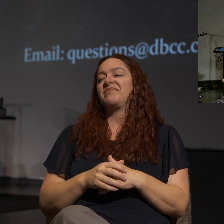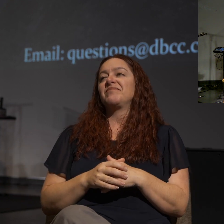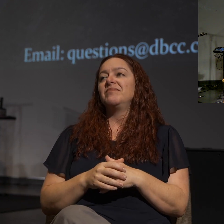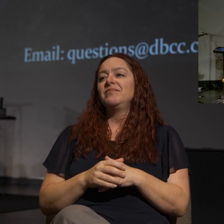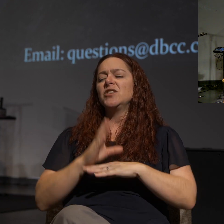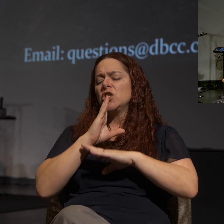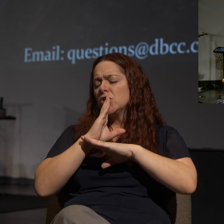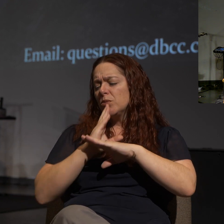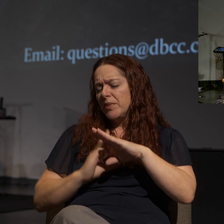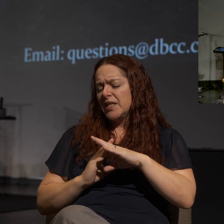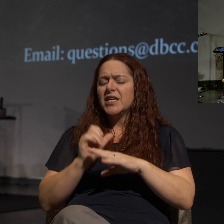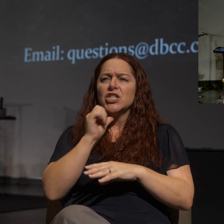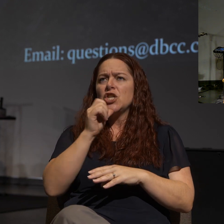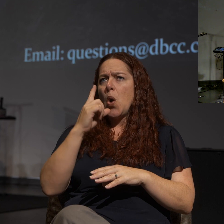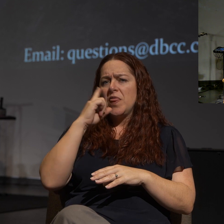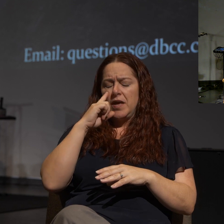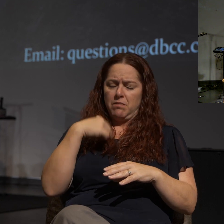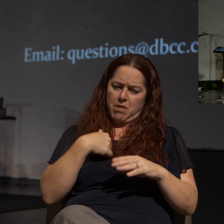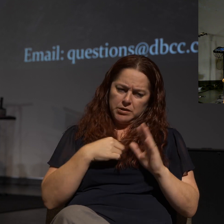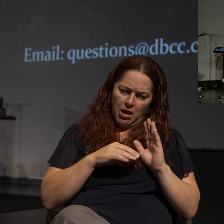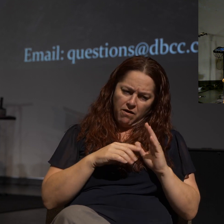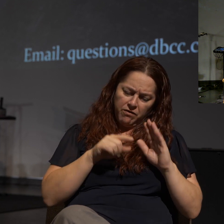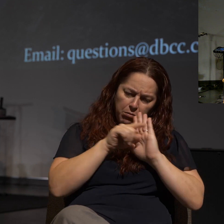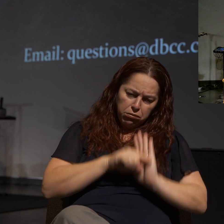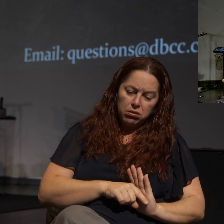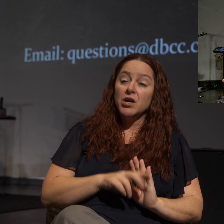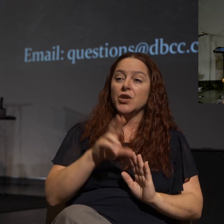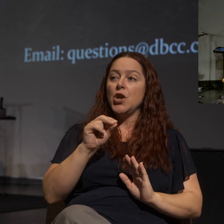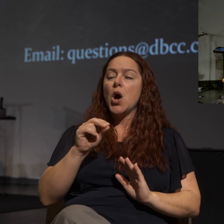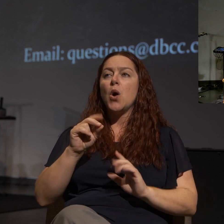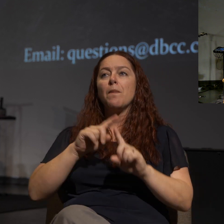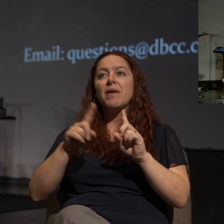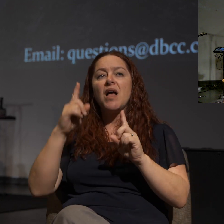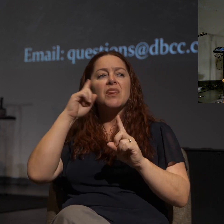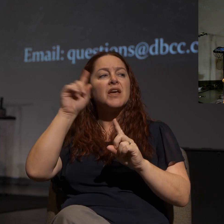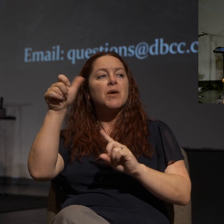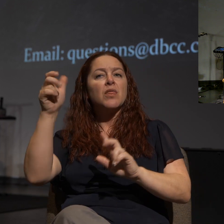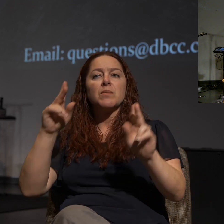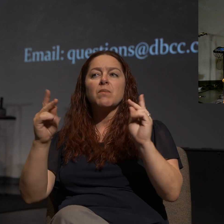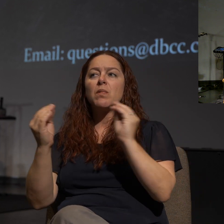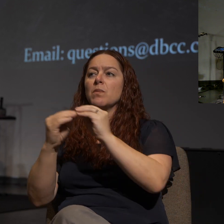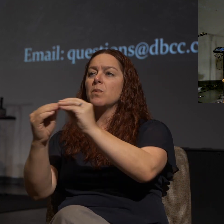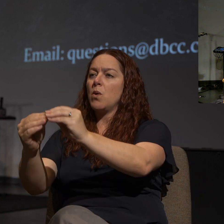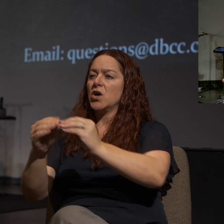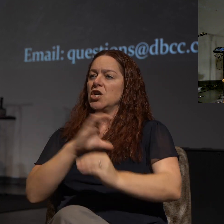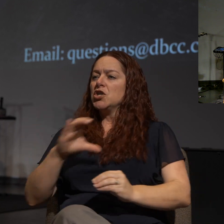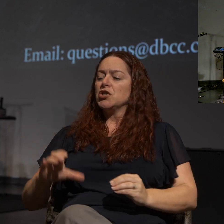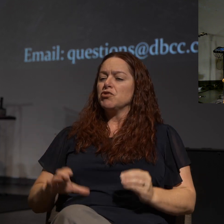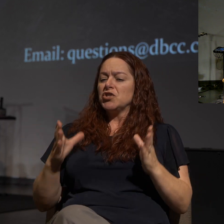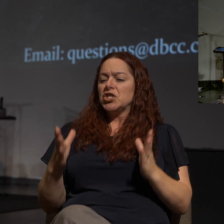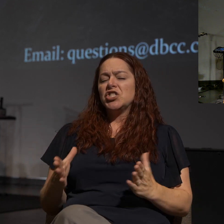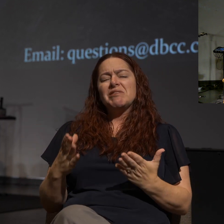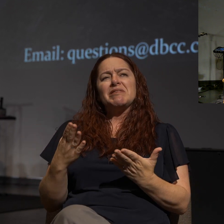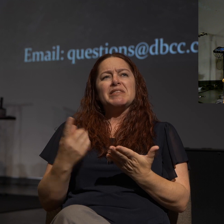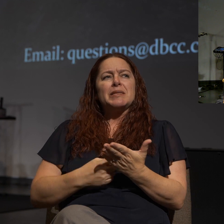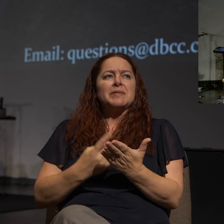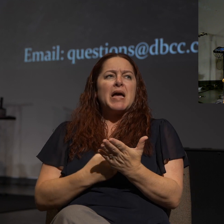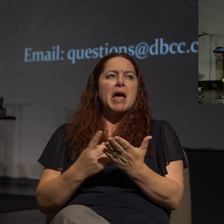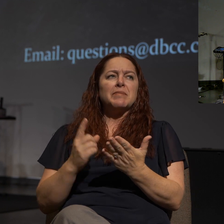Humility. Not thinking less of yourself, but thinking of yourself less. Christians often come across as arrogant know-it-alls,